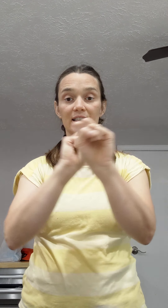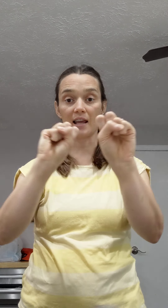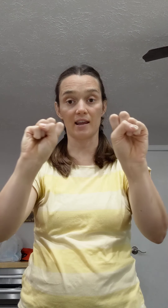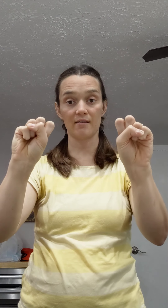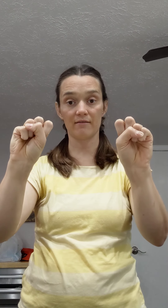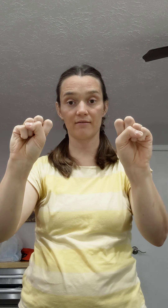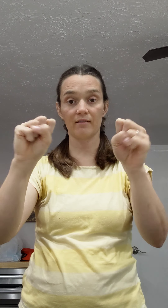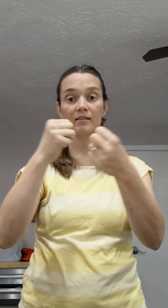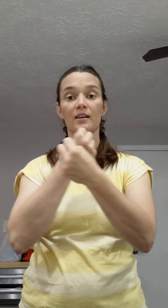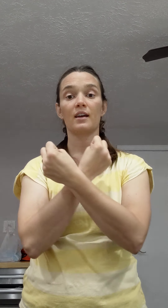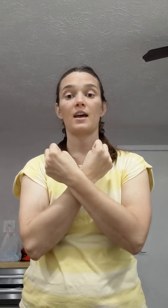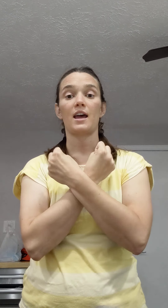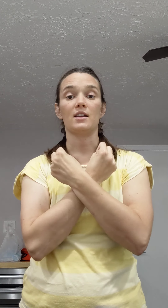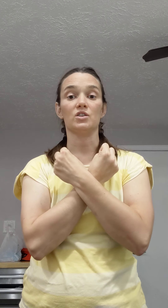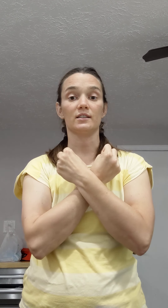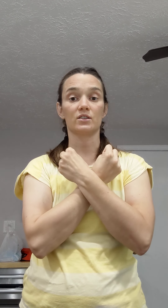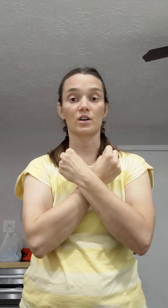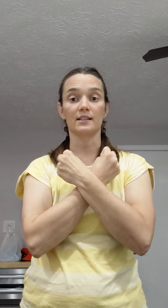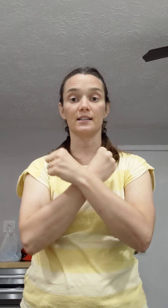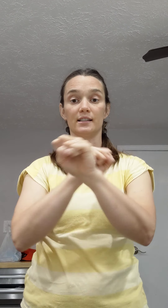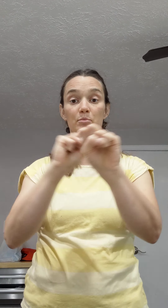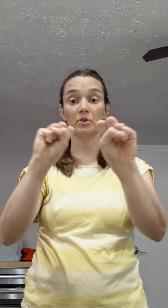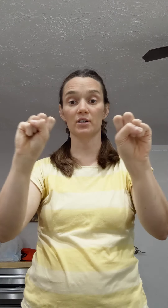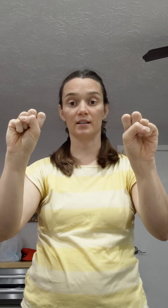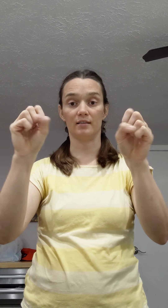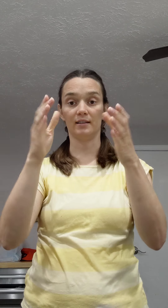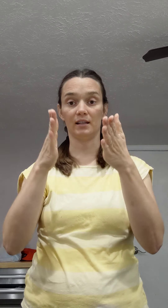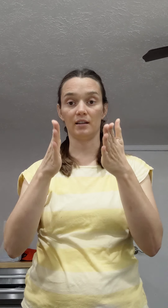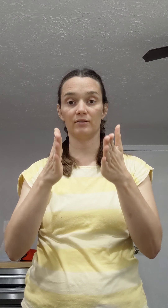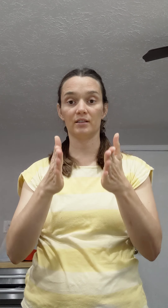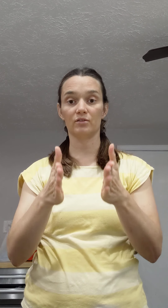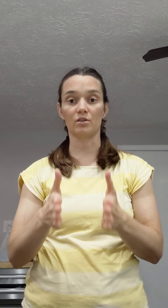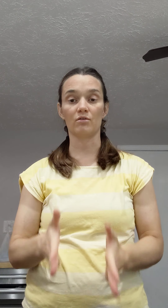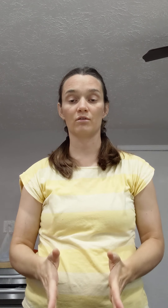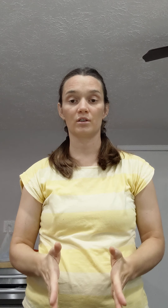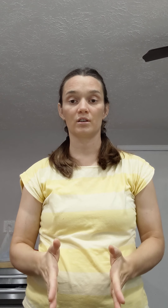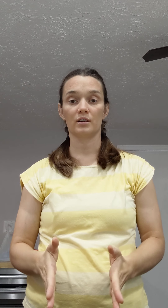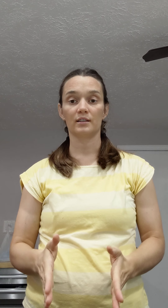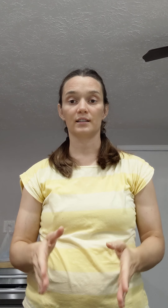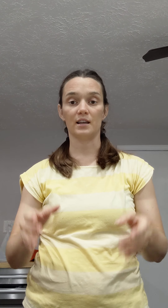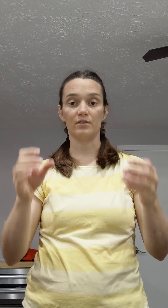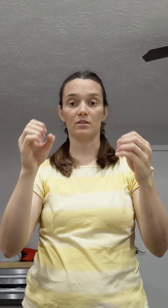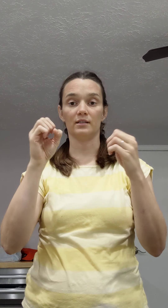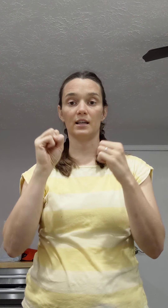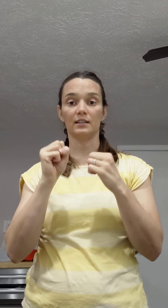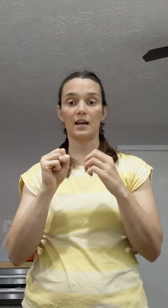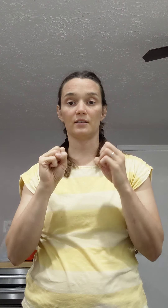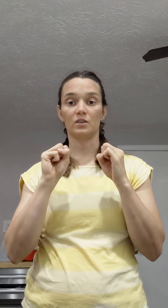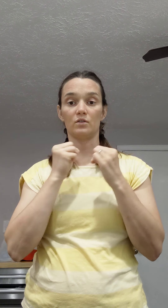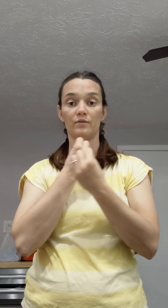save. And Jesus Christ is the person that saves. So Savior is like that. So